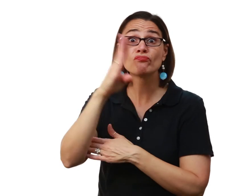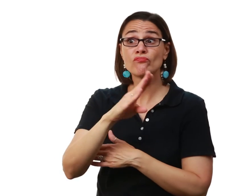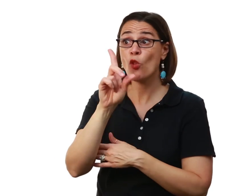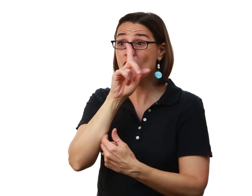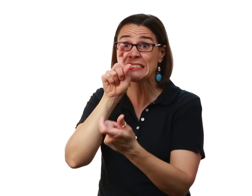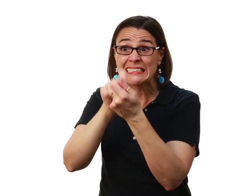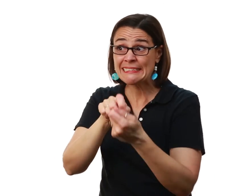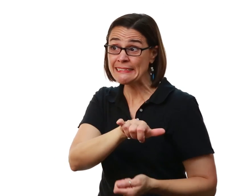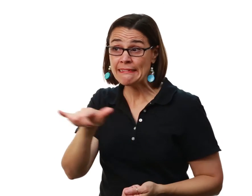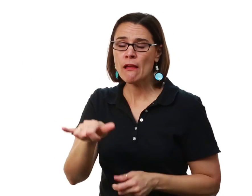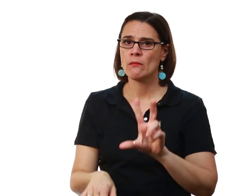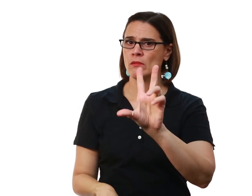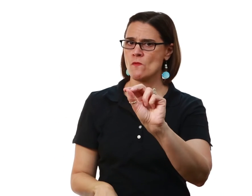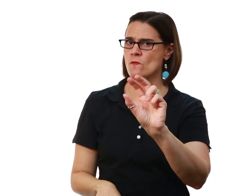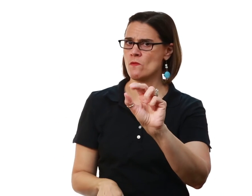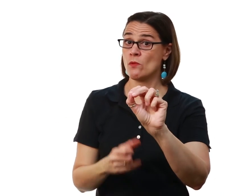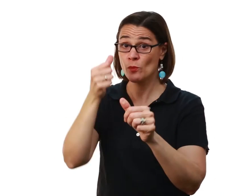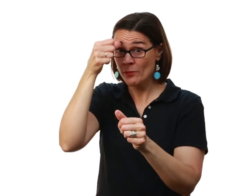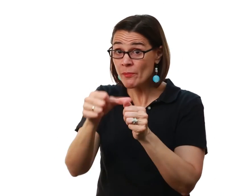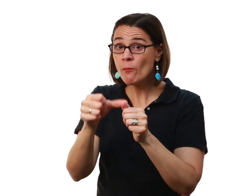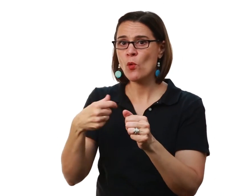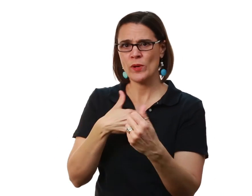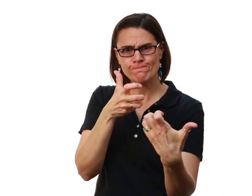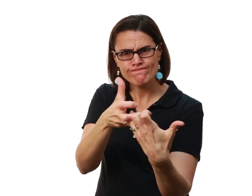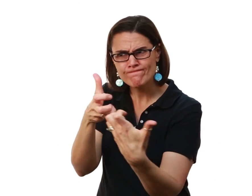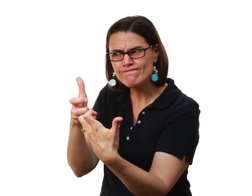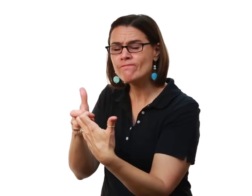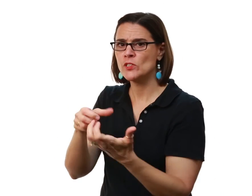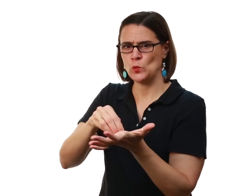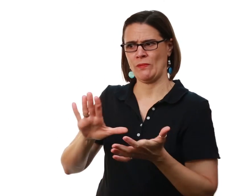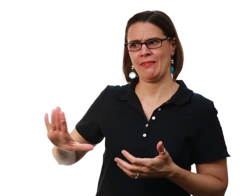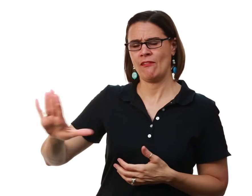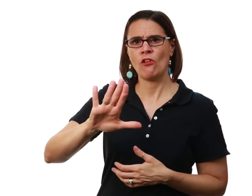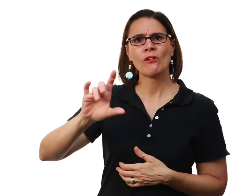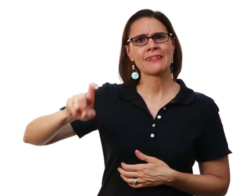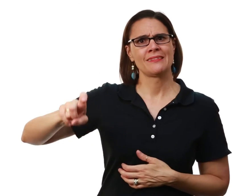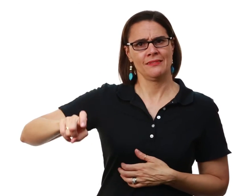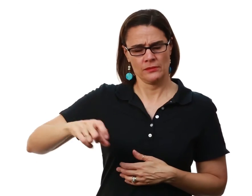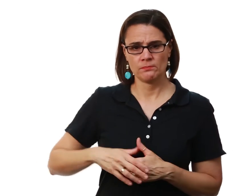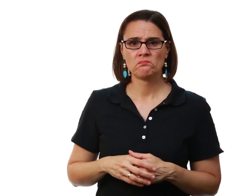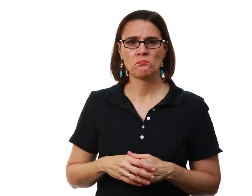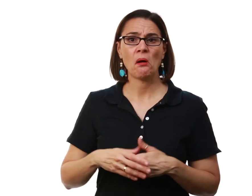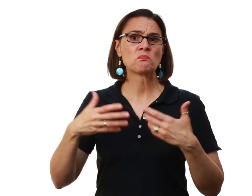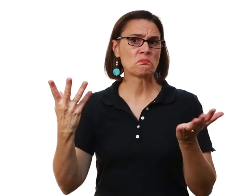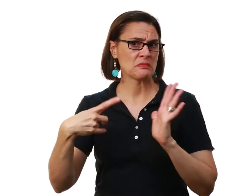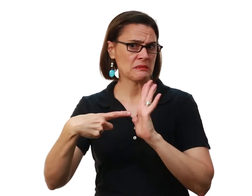all of the classes all day will not look the same We are going to strive to meet the needs of every student For example